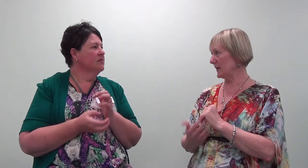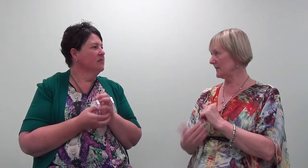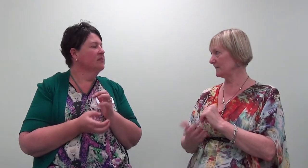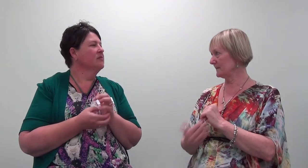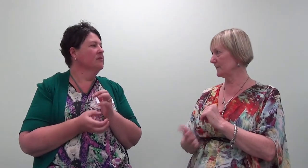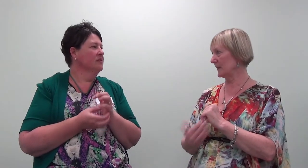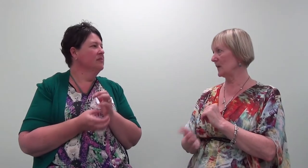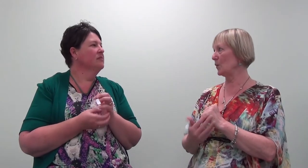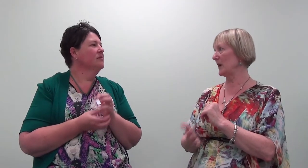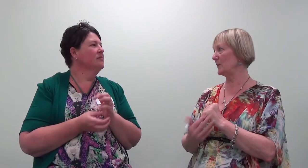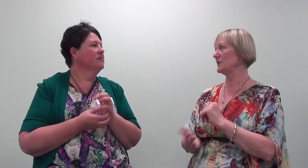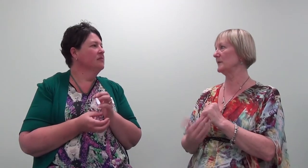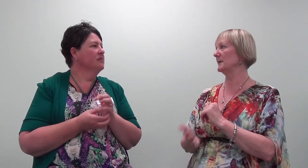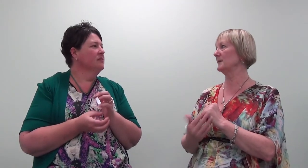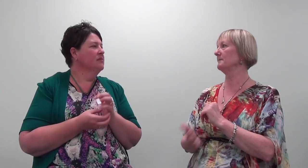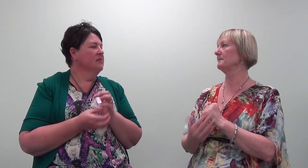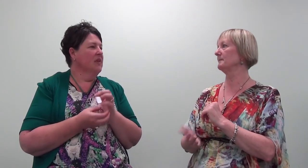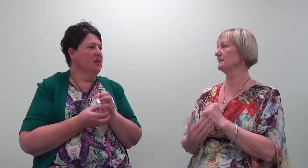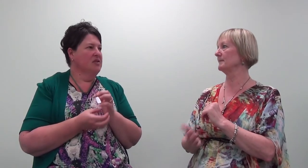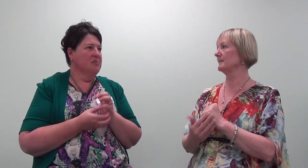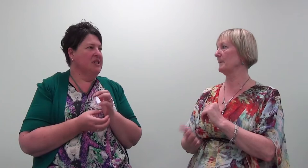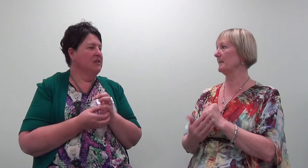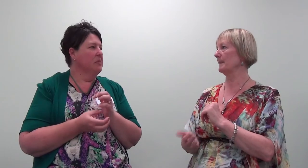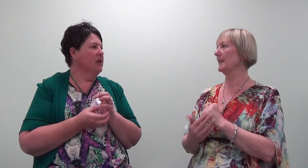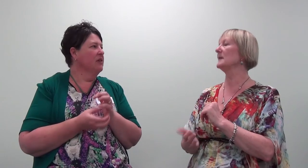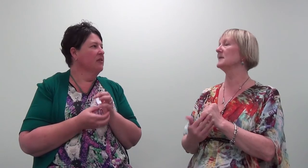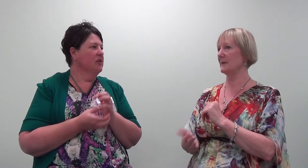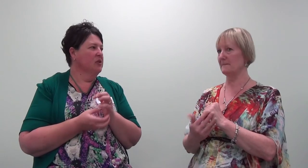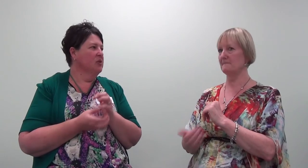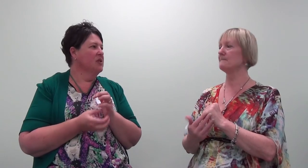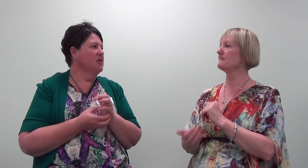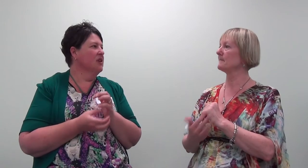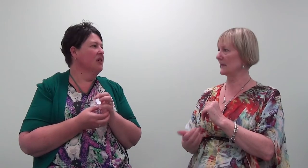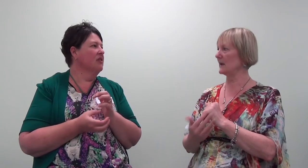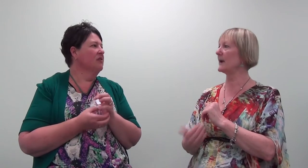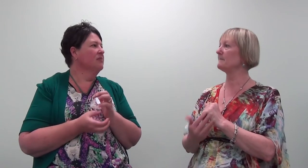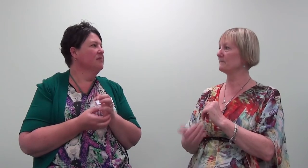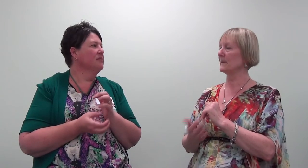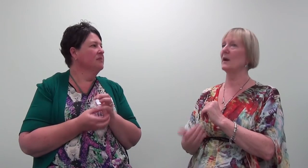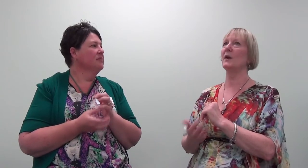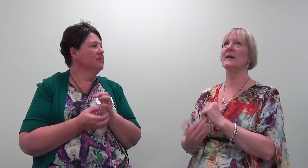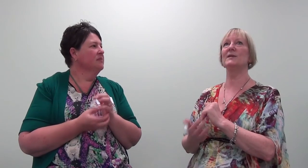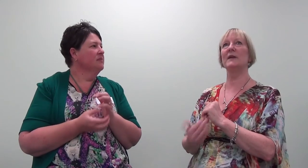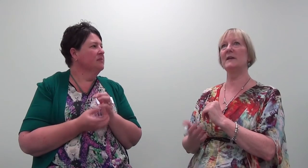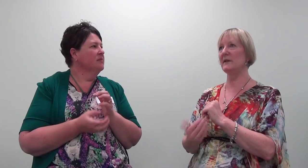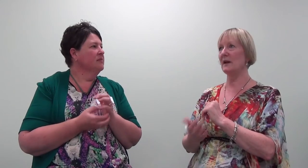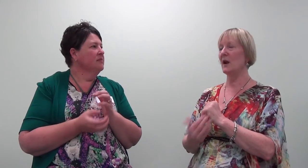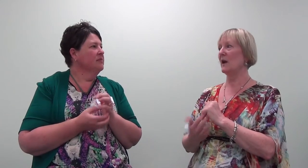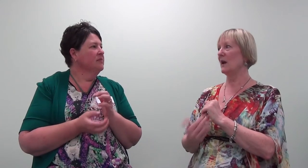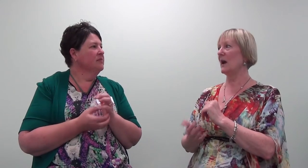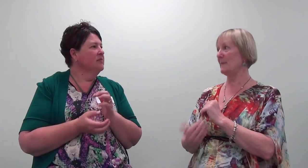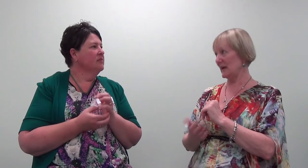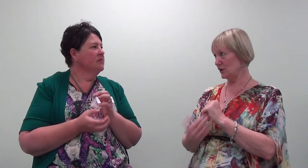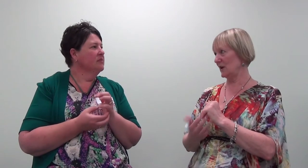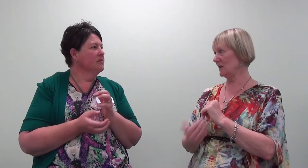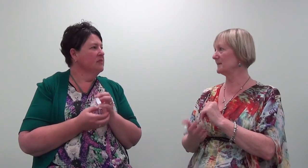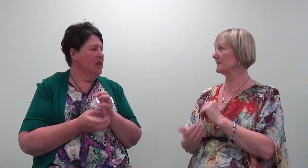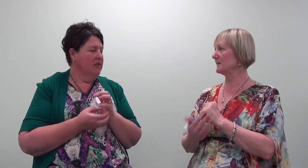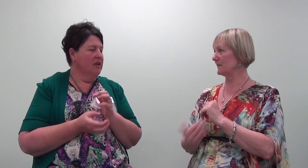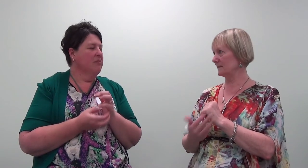body. Mm-hmm. Where would you feel it? It goes to my stomach. Stomachia. Okay. So even imagining. Even